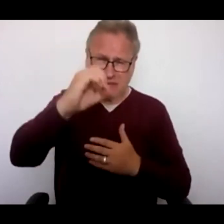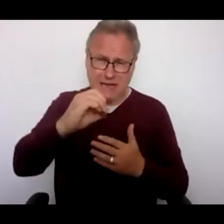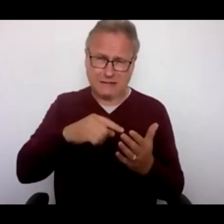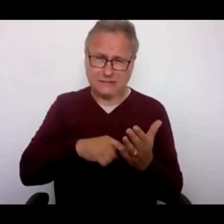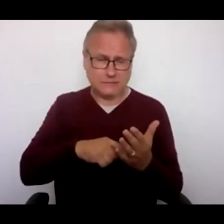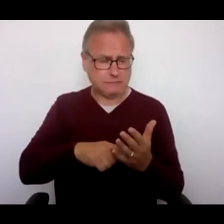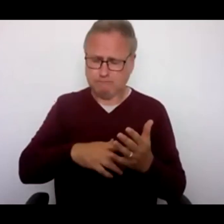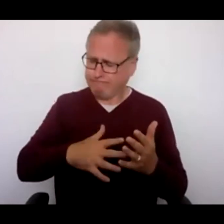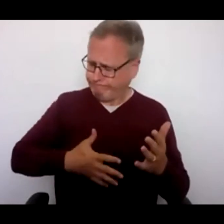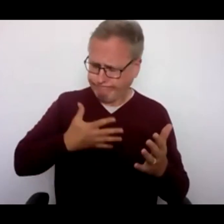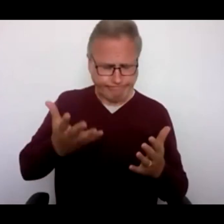want the changes to happen.